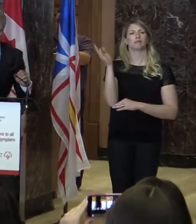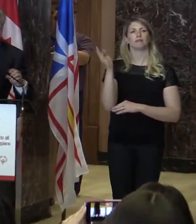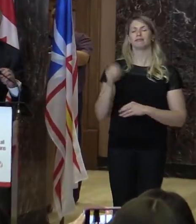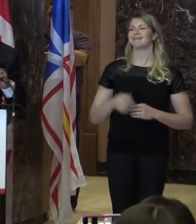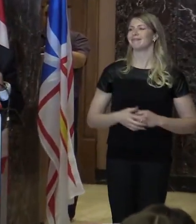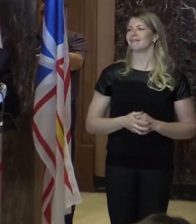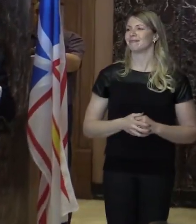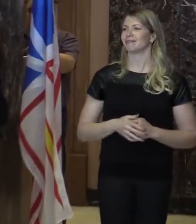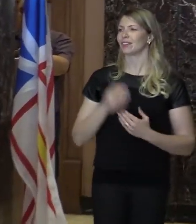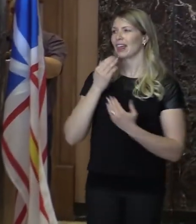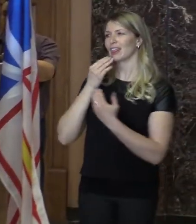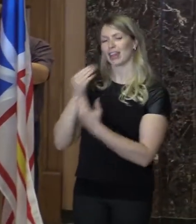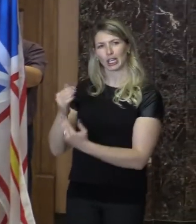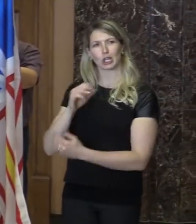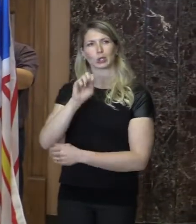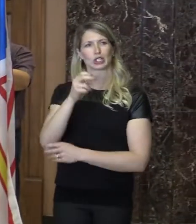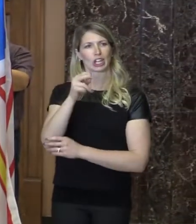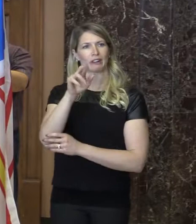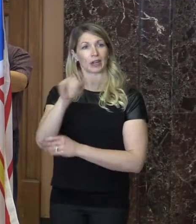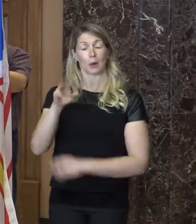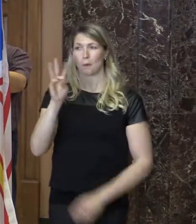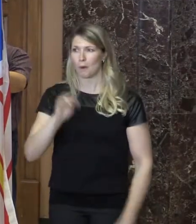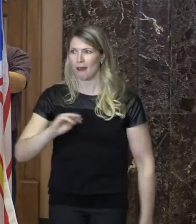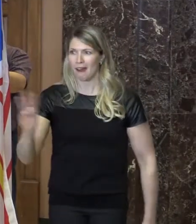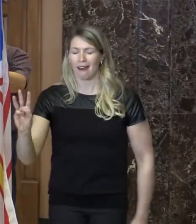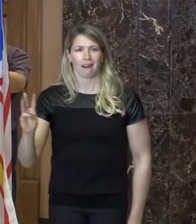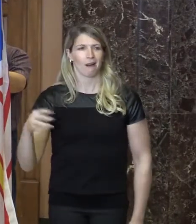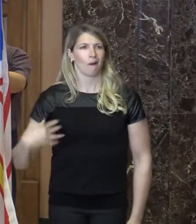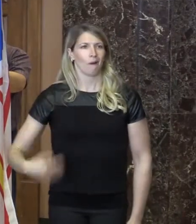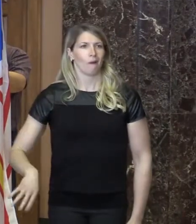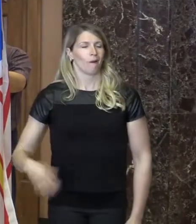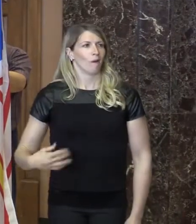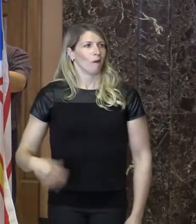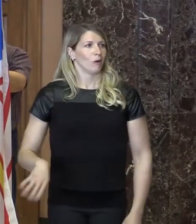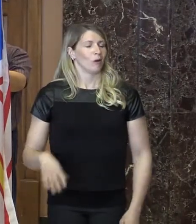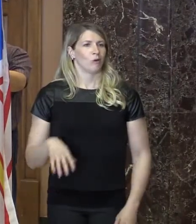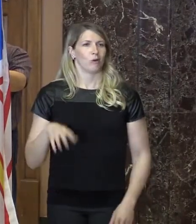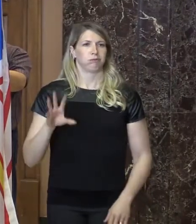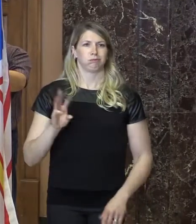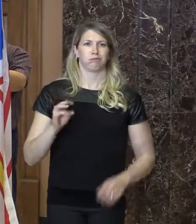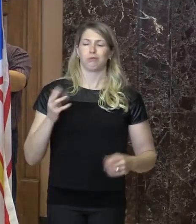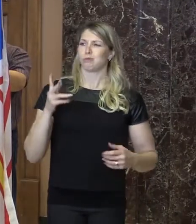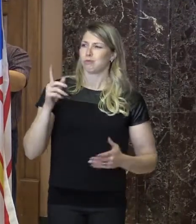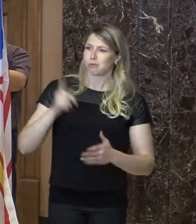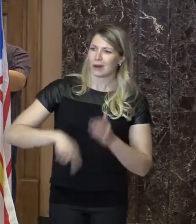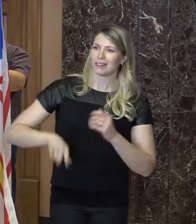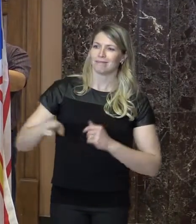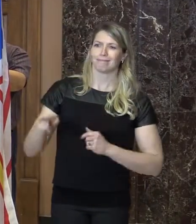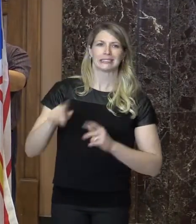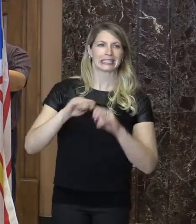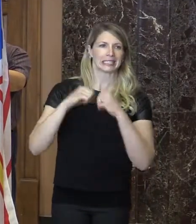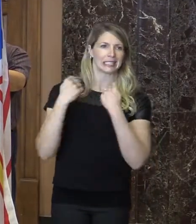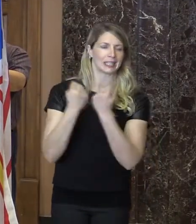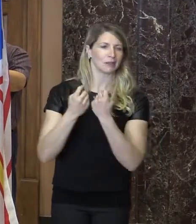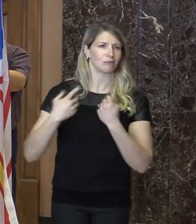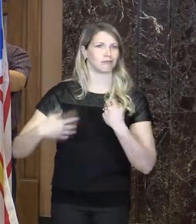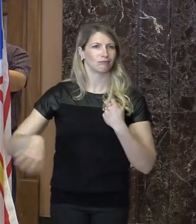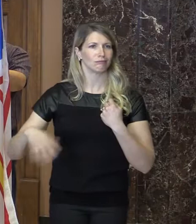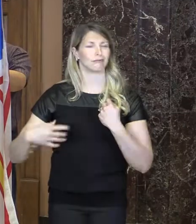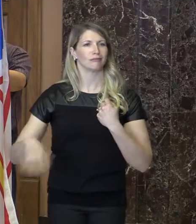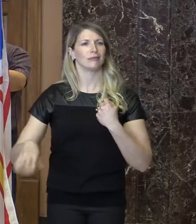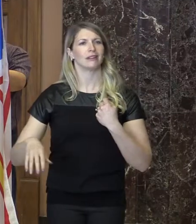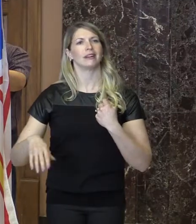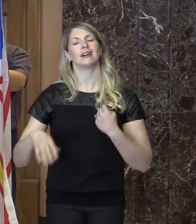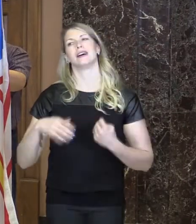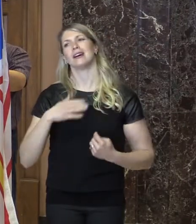Well, thank you, Sherry. Wow. What a team. Well, let me begin by saying it's